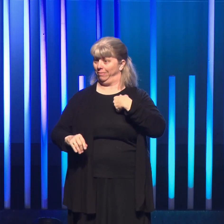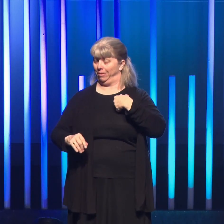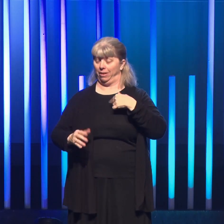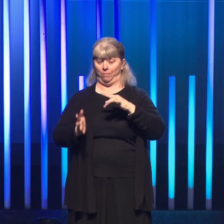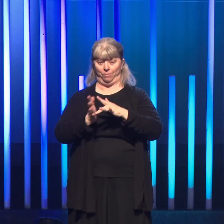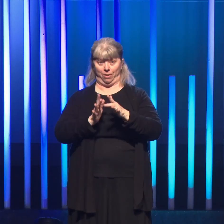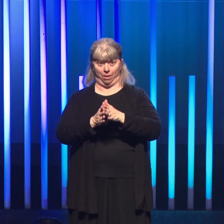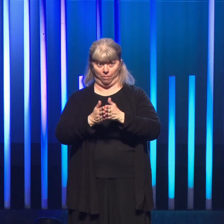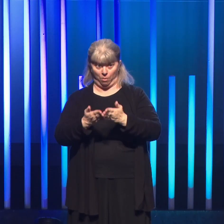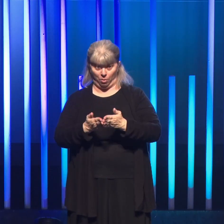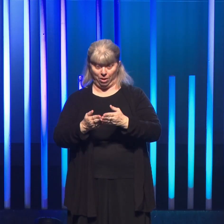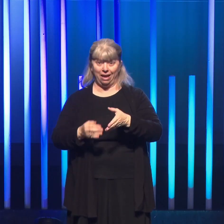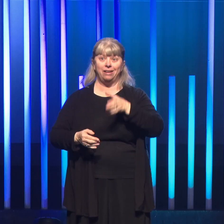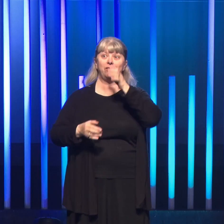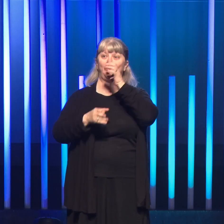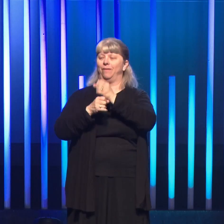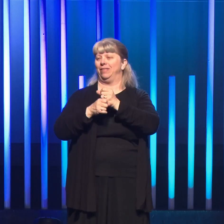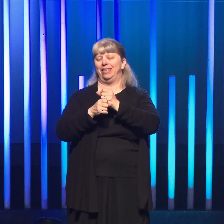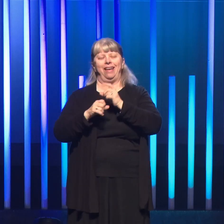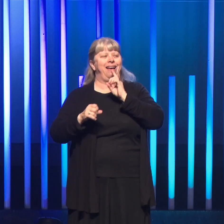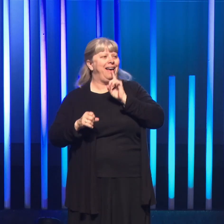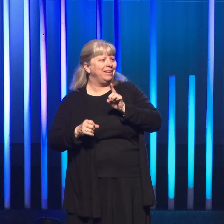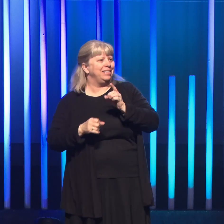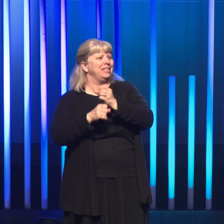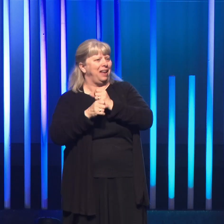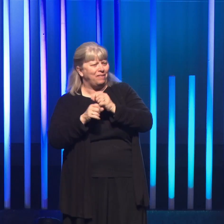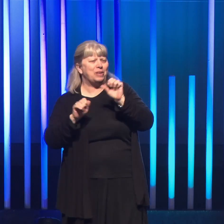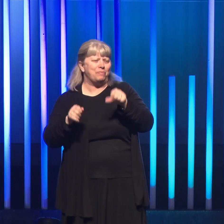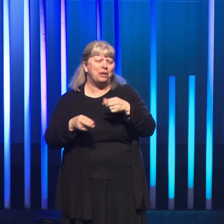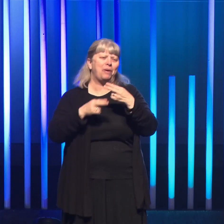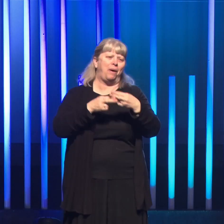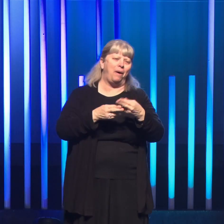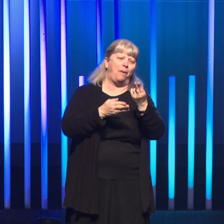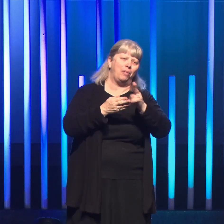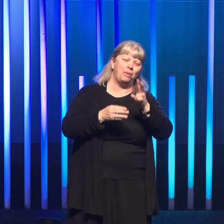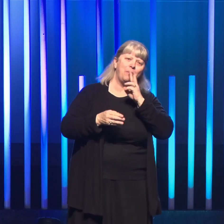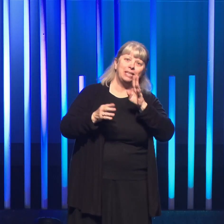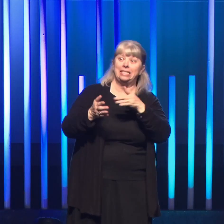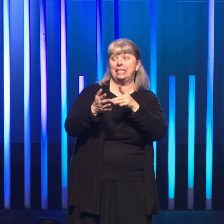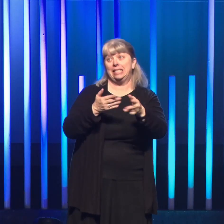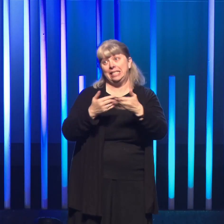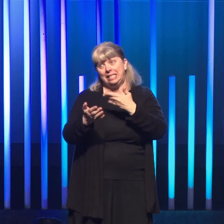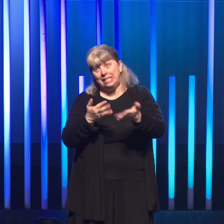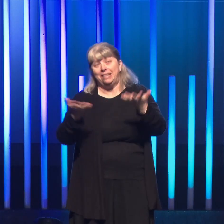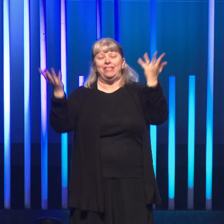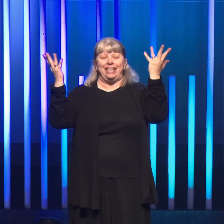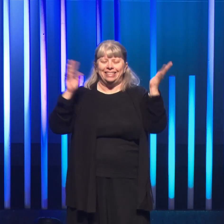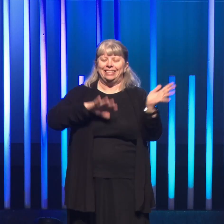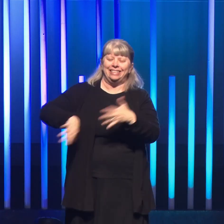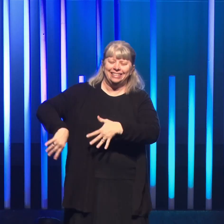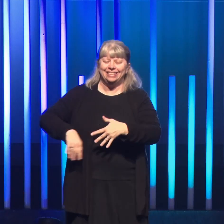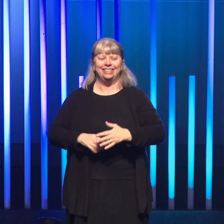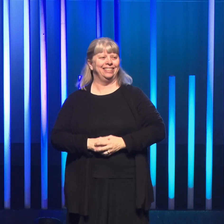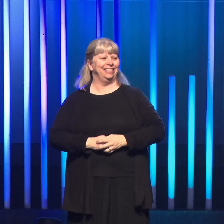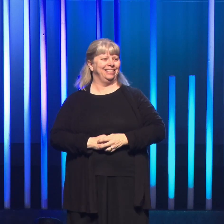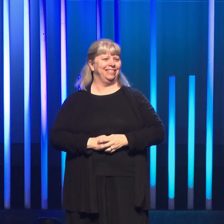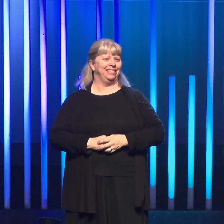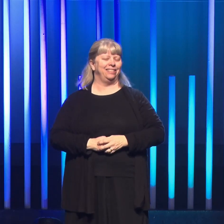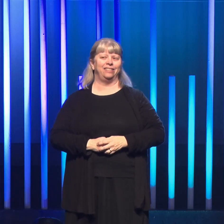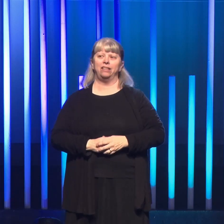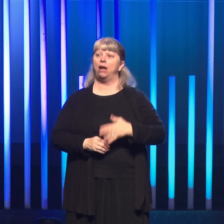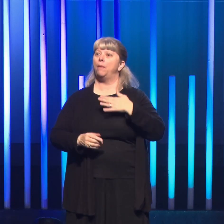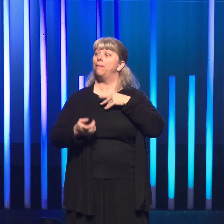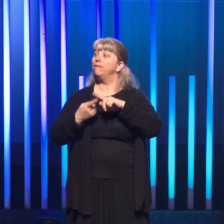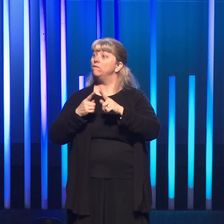Bible, and a latte. Well, actually, latte could be considered holy water sometimes, but in this case, it was a latte. And